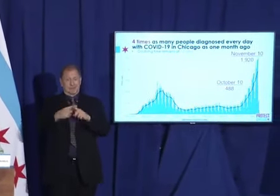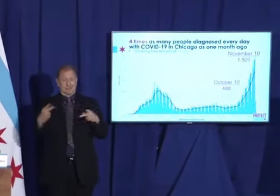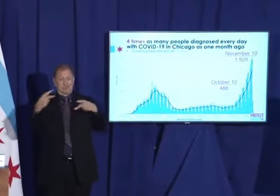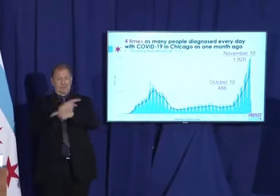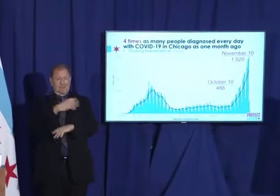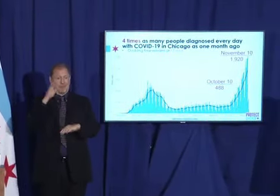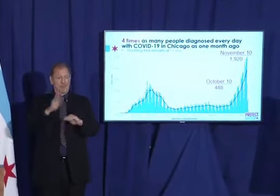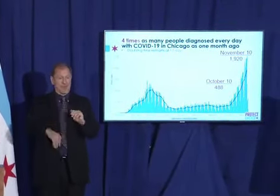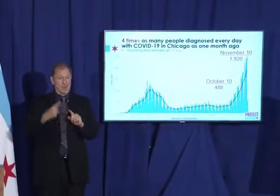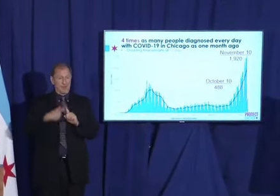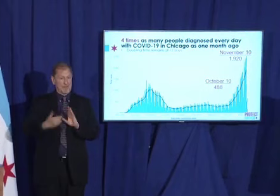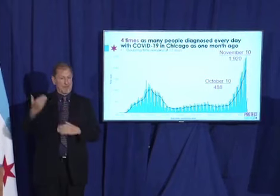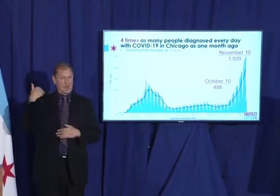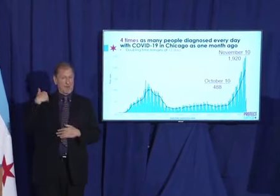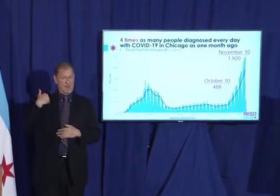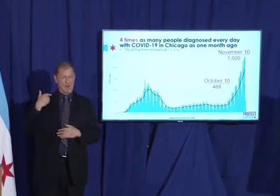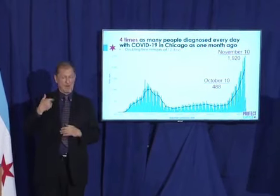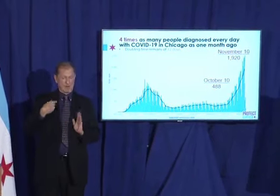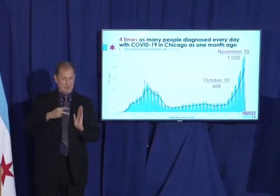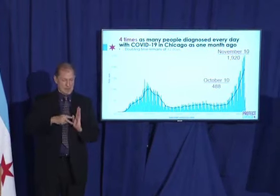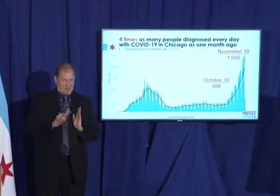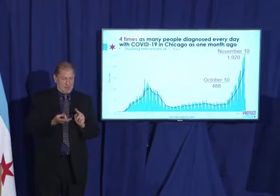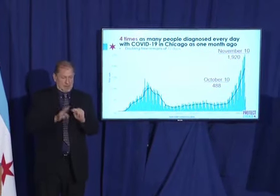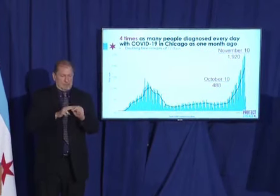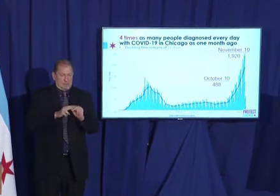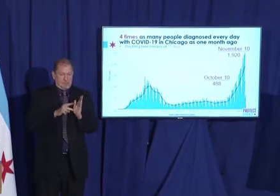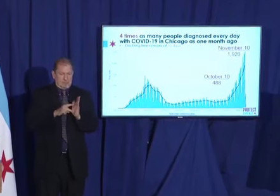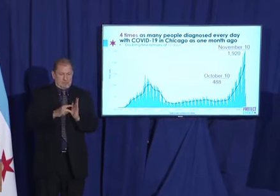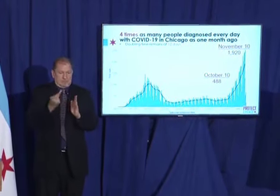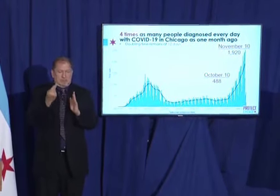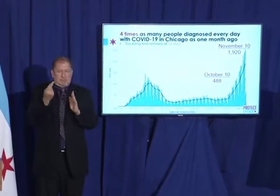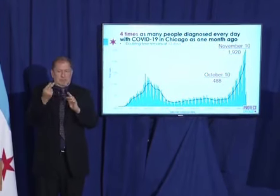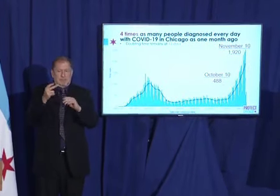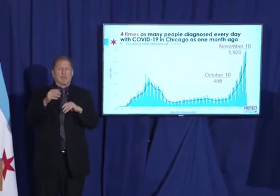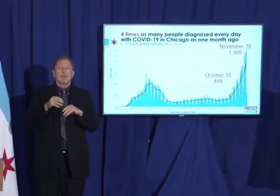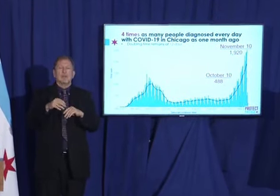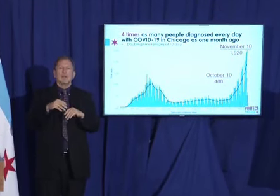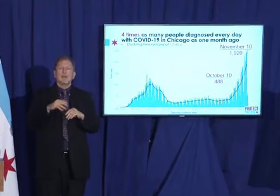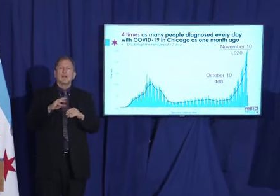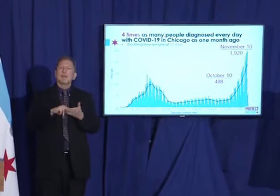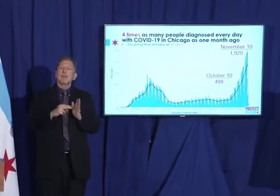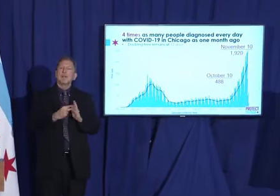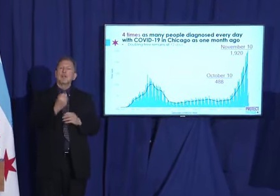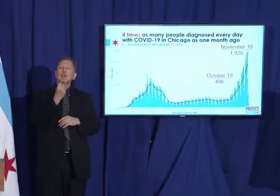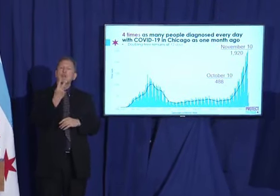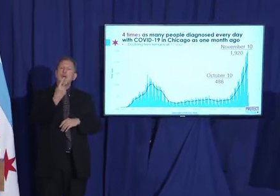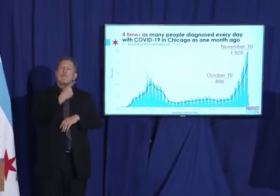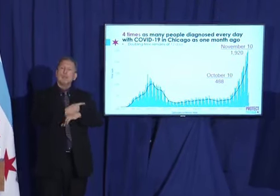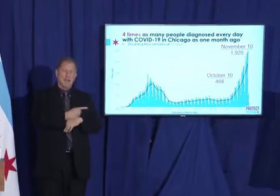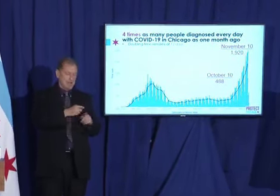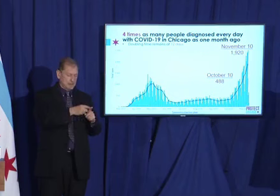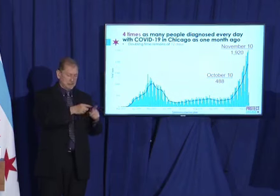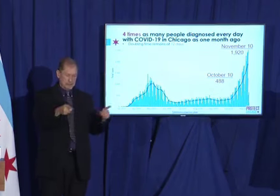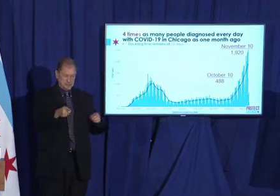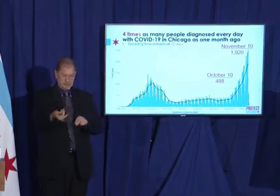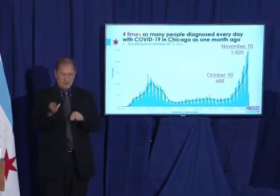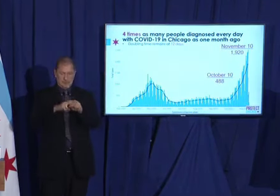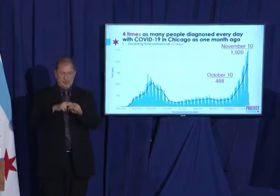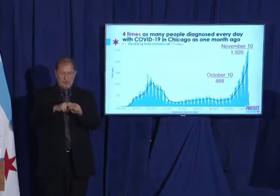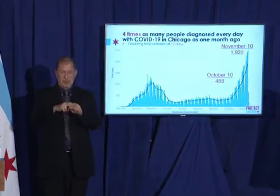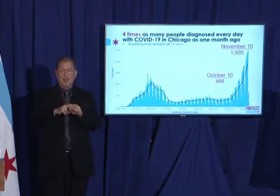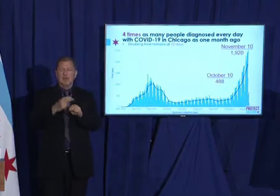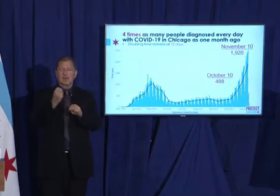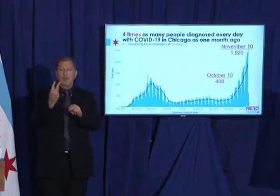Our doubling time remains at 12 days. Let me put that in some perspective for you. Right now, we're getting about